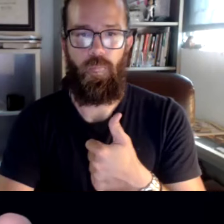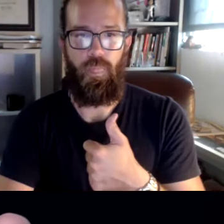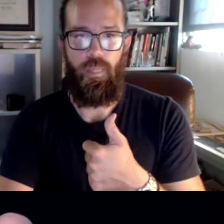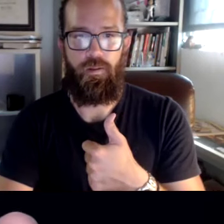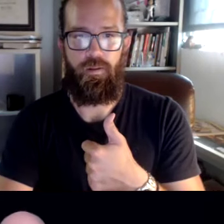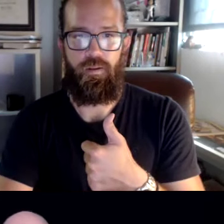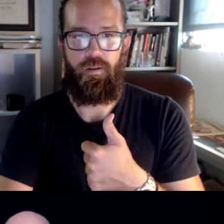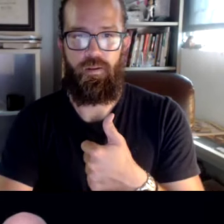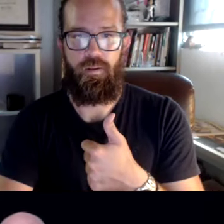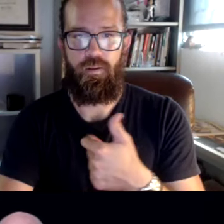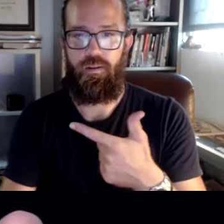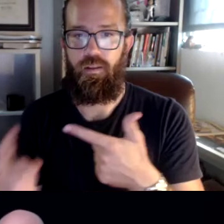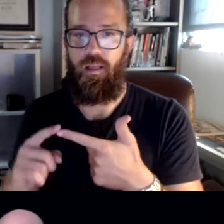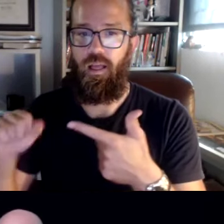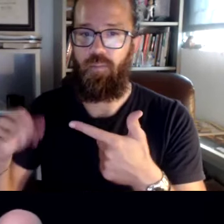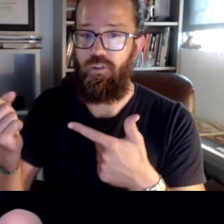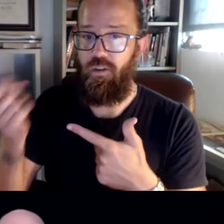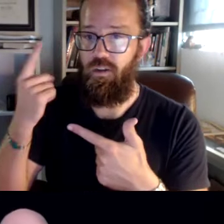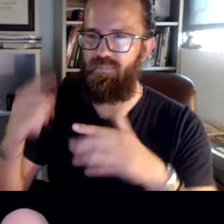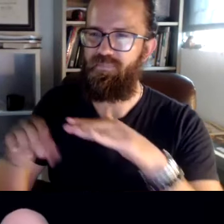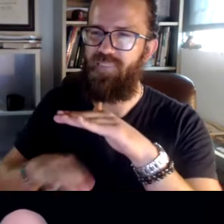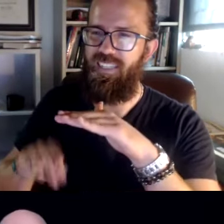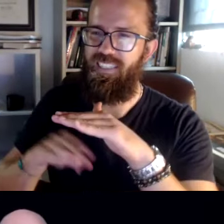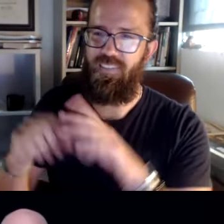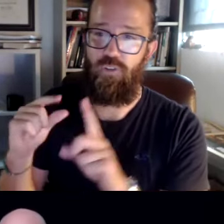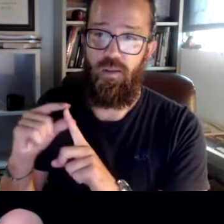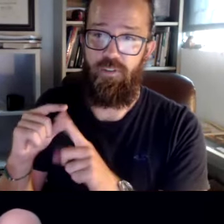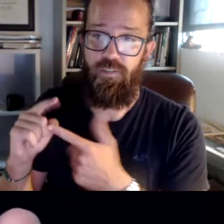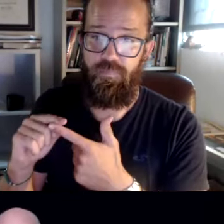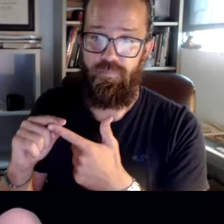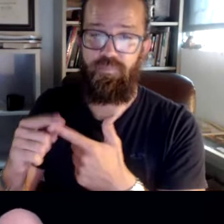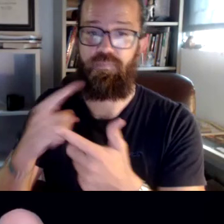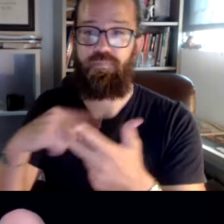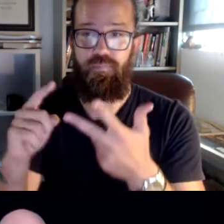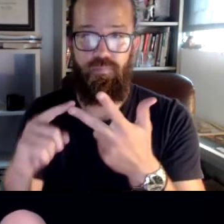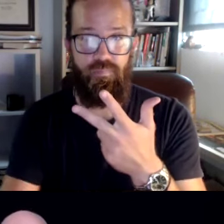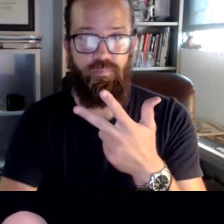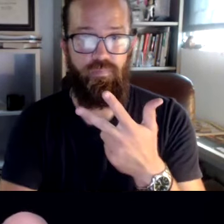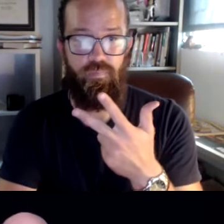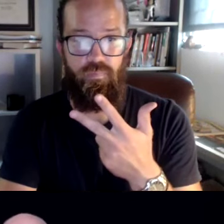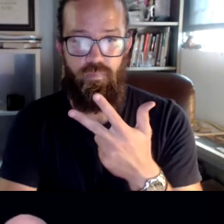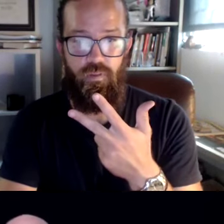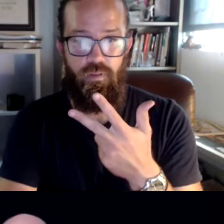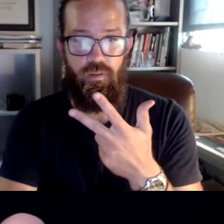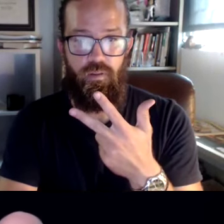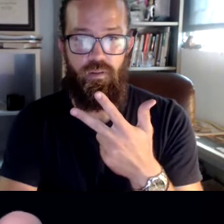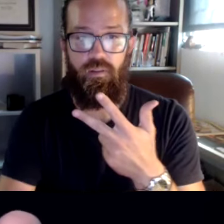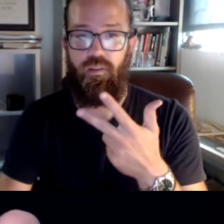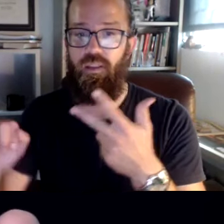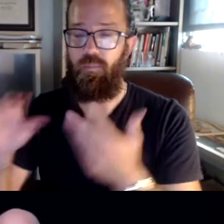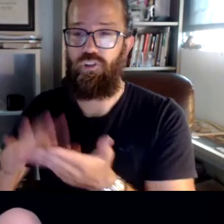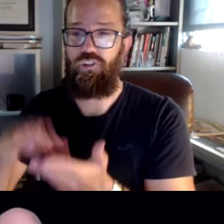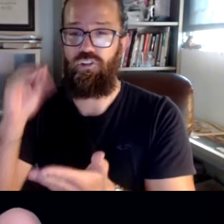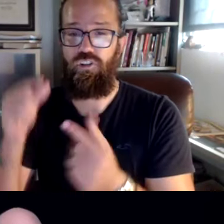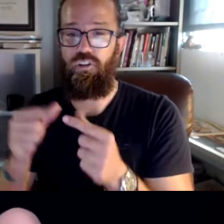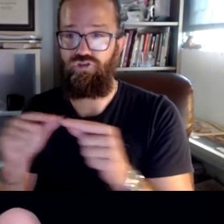conversations in asl using some of these points here to use and understand basic vocabulary thirdly